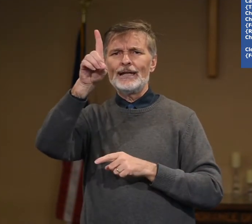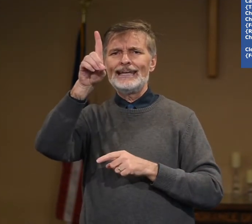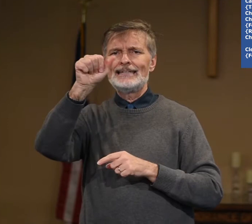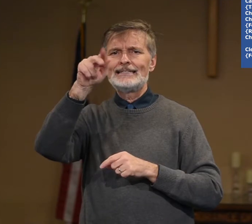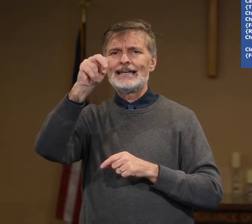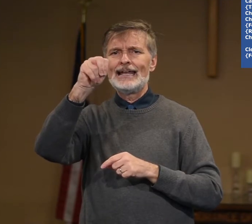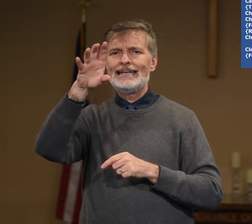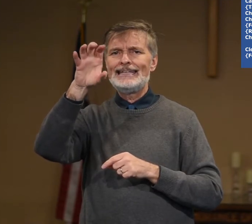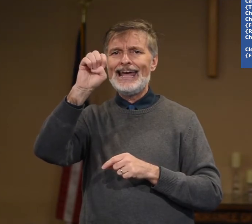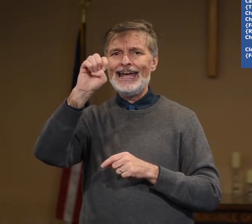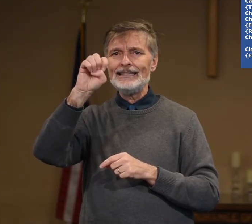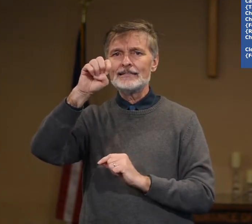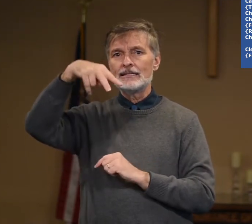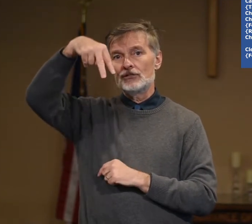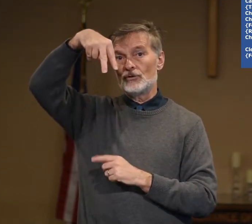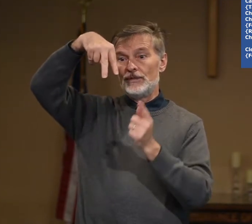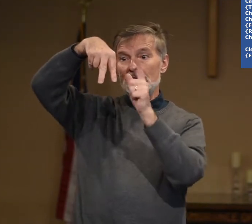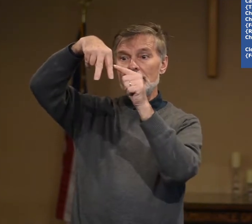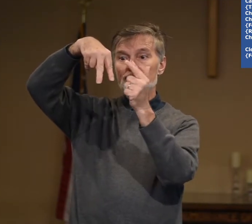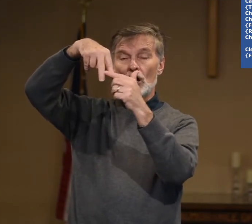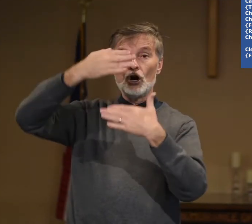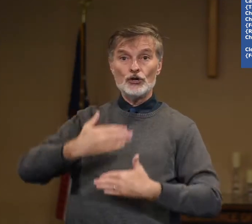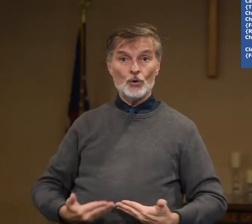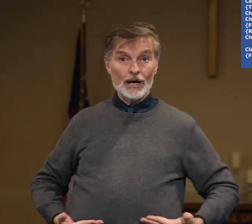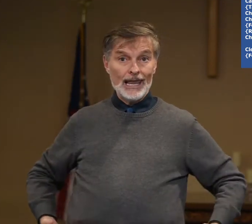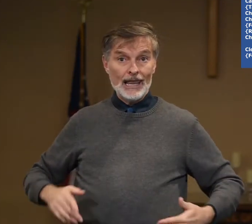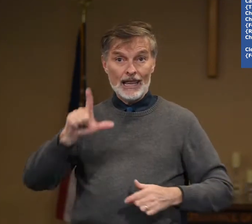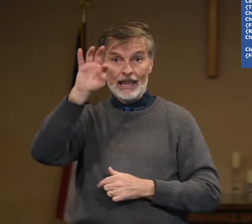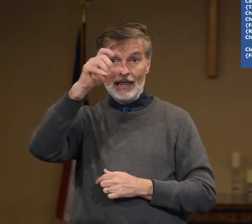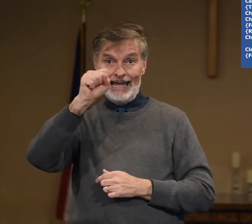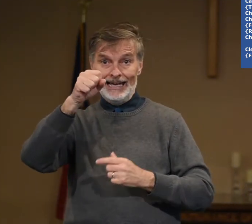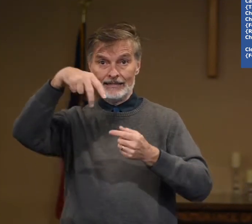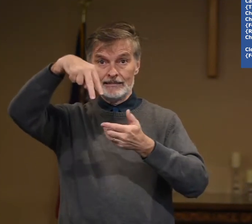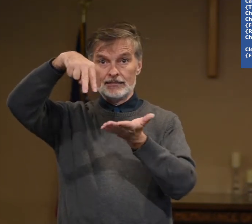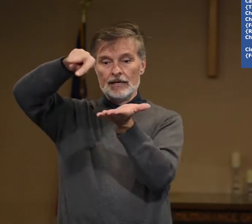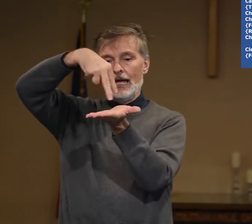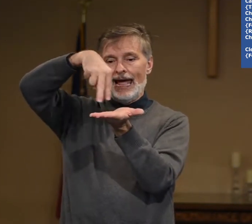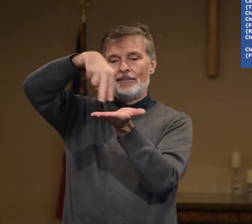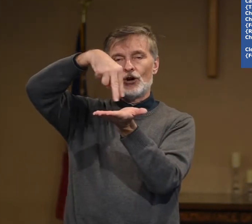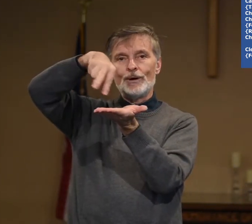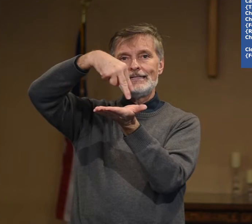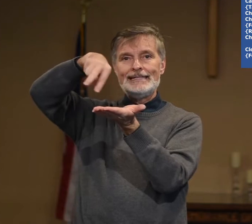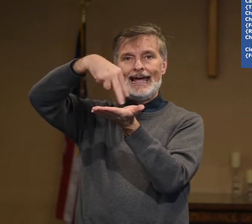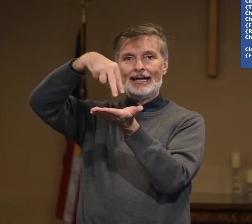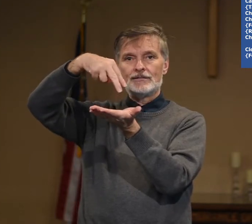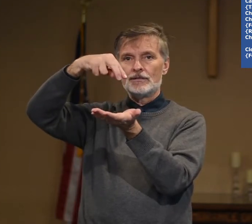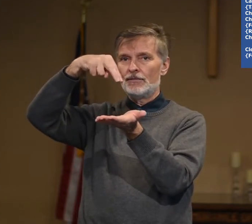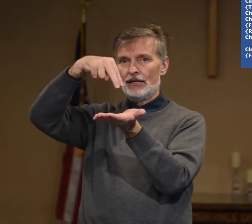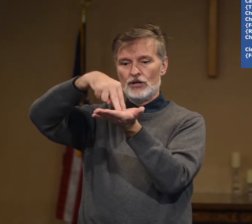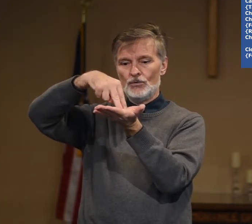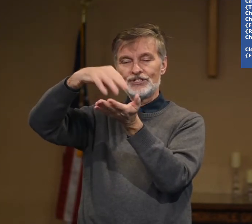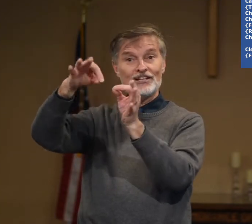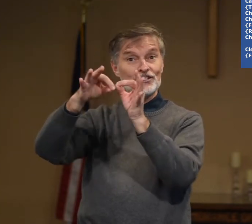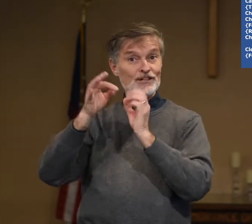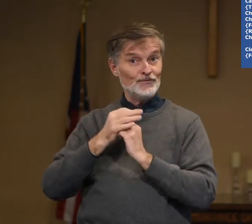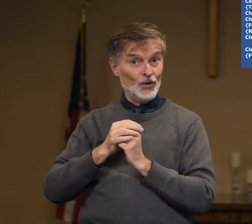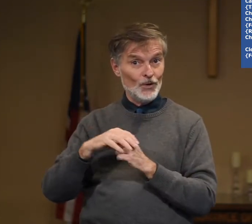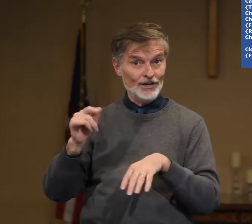is dance. So these are your legs and they're going to dance. They don't touch the floor.